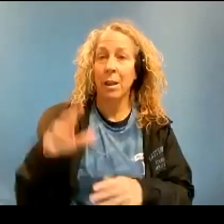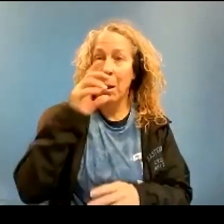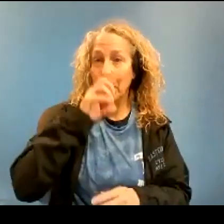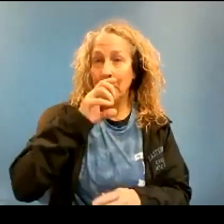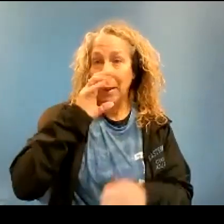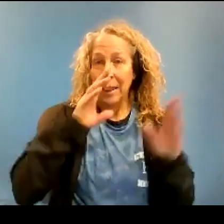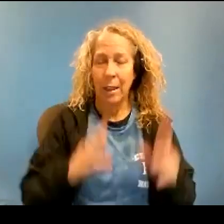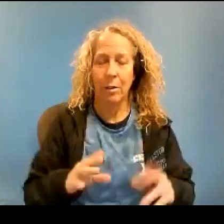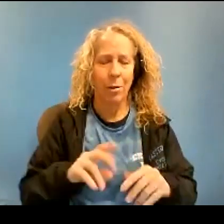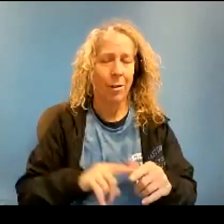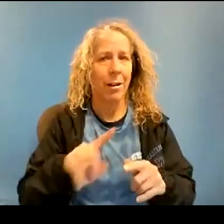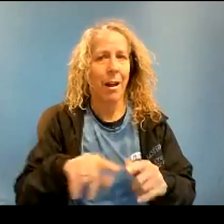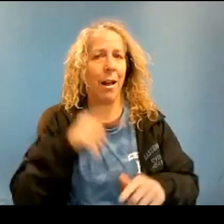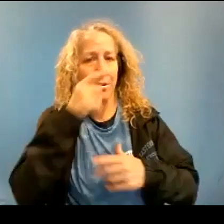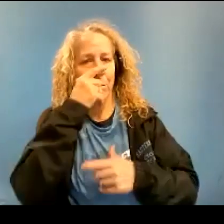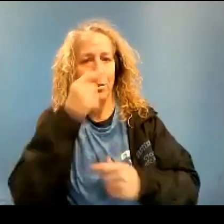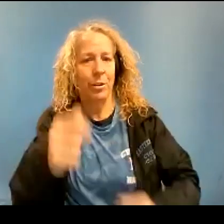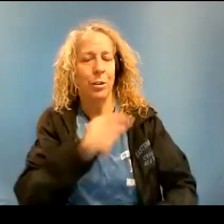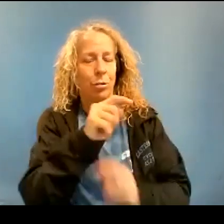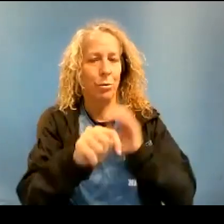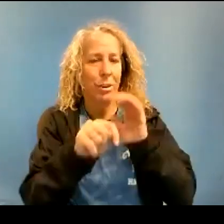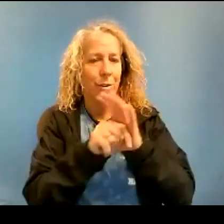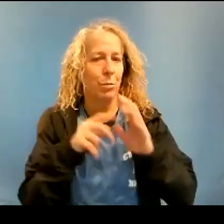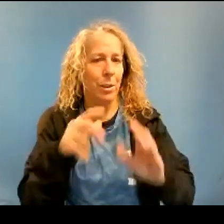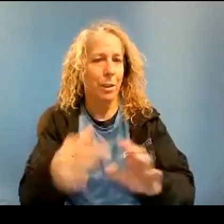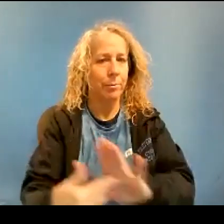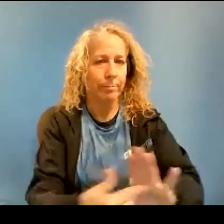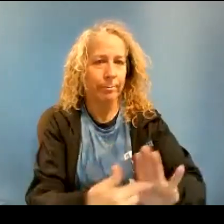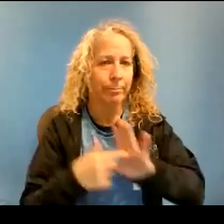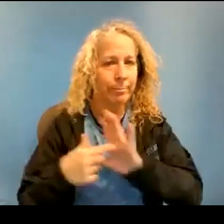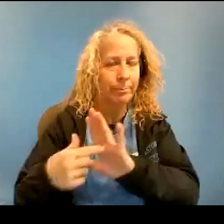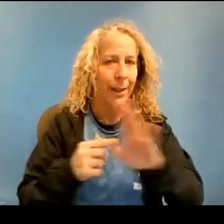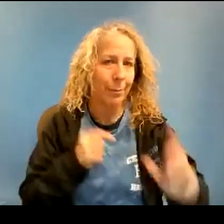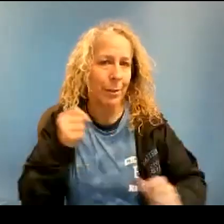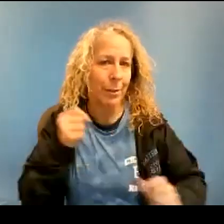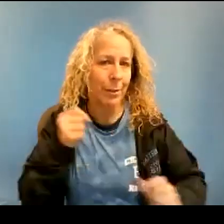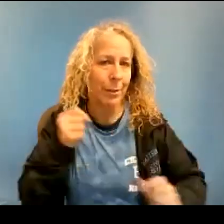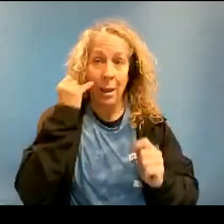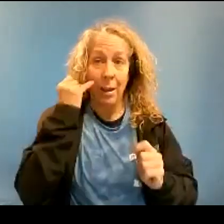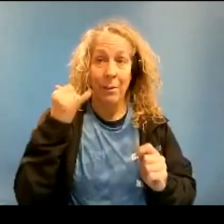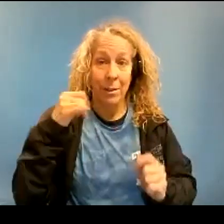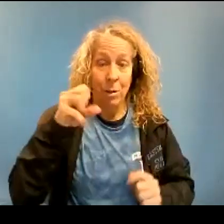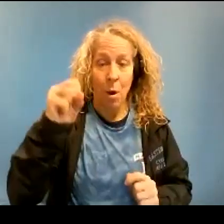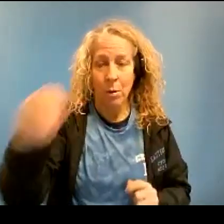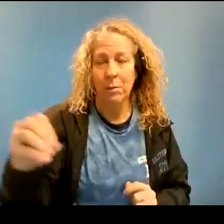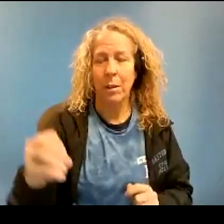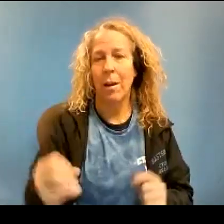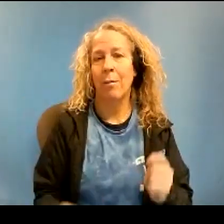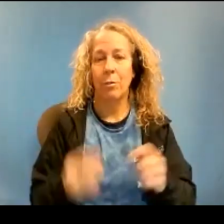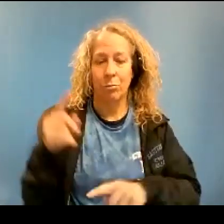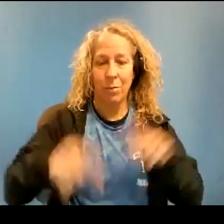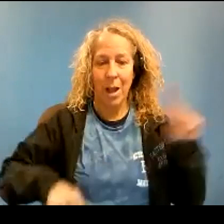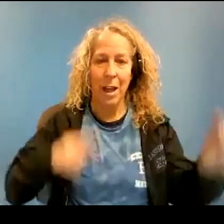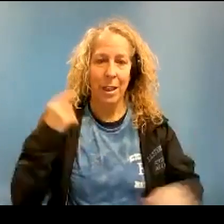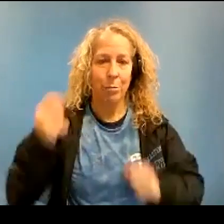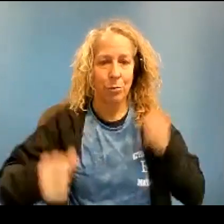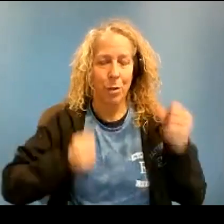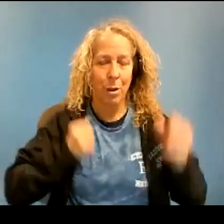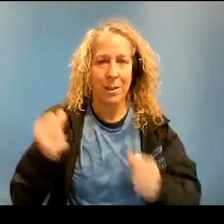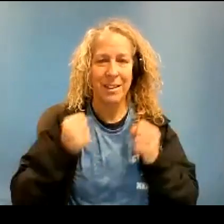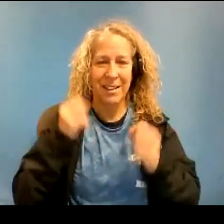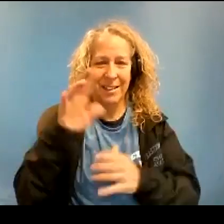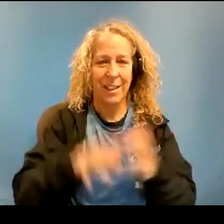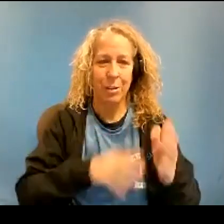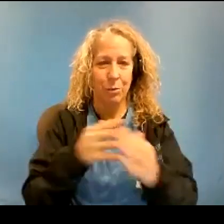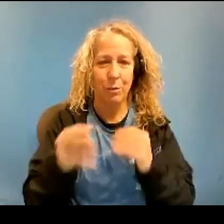have some other interesting trait you'd like to showcase. If so, we are holding a variety show. The show is scheduled for